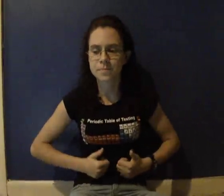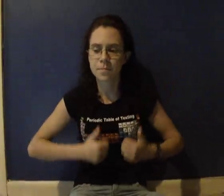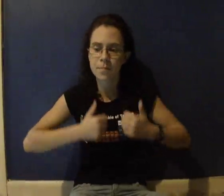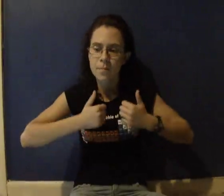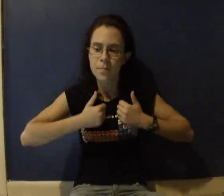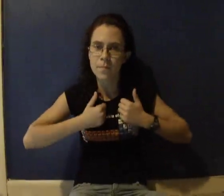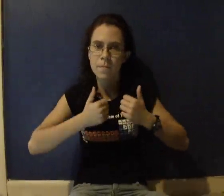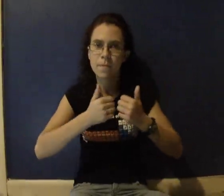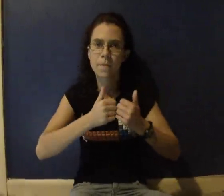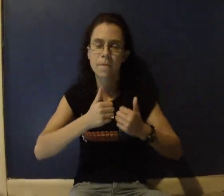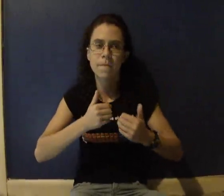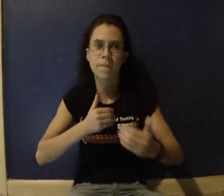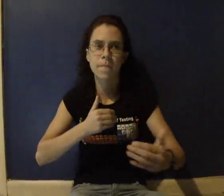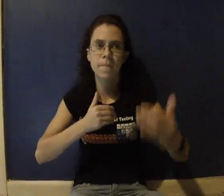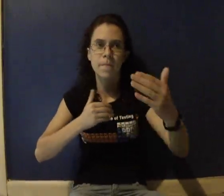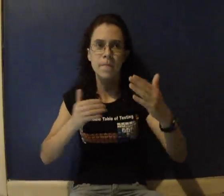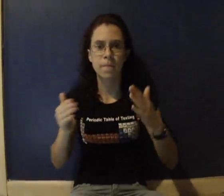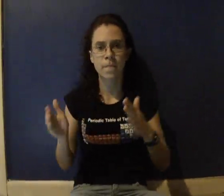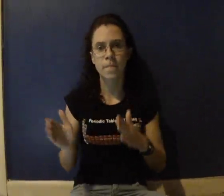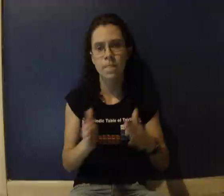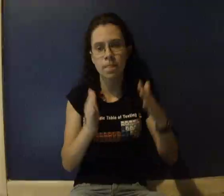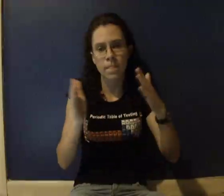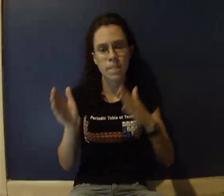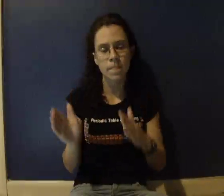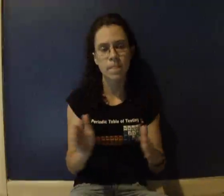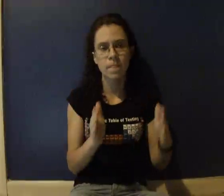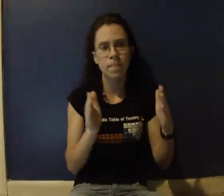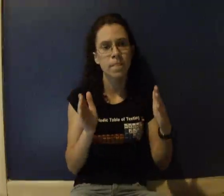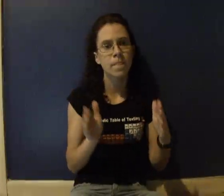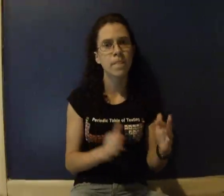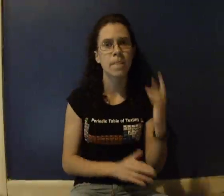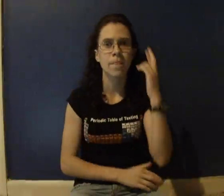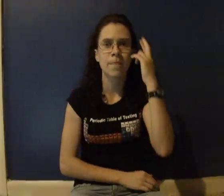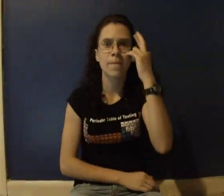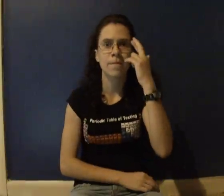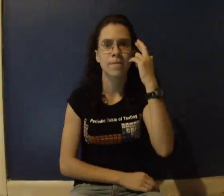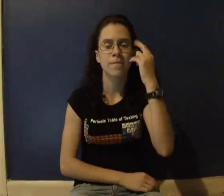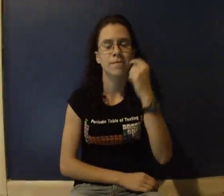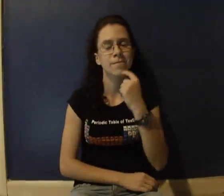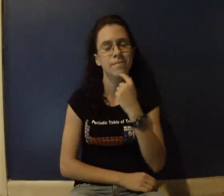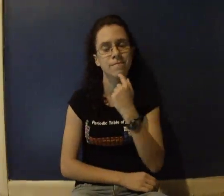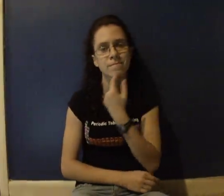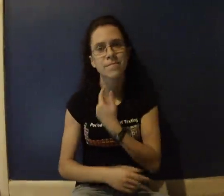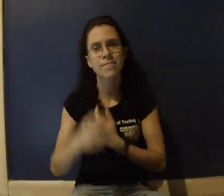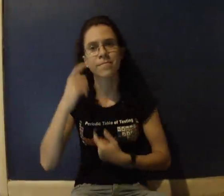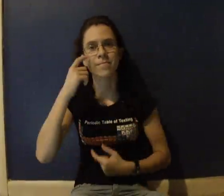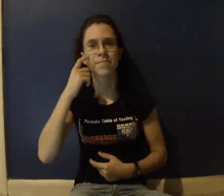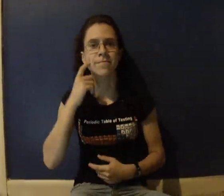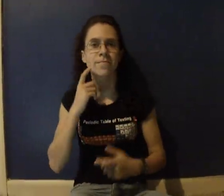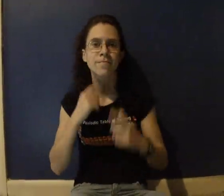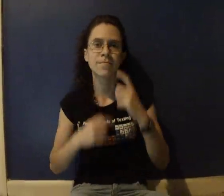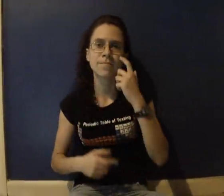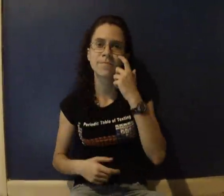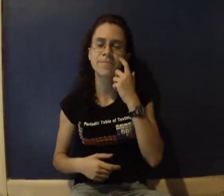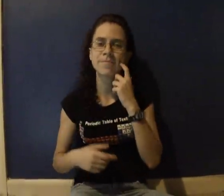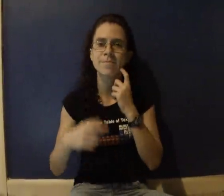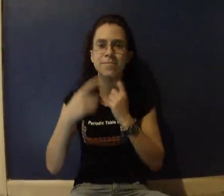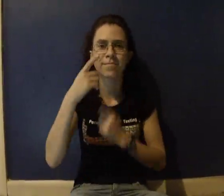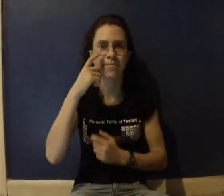To figure out the best of my life And you've already got me coming